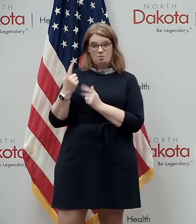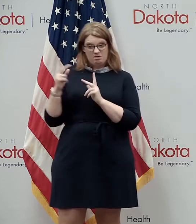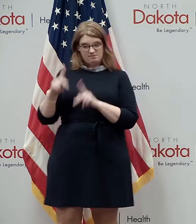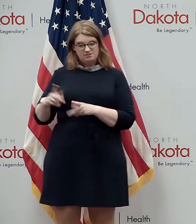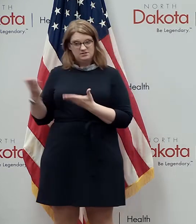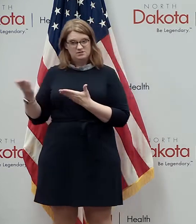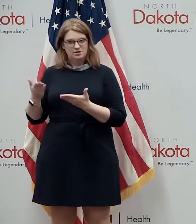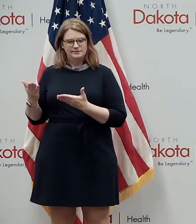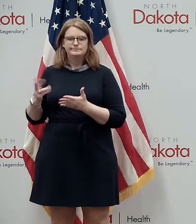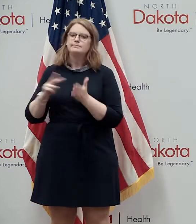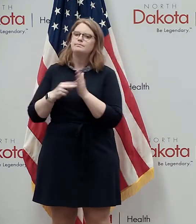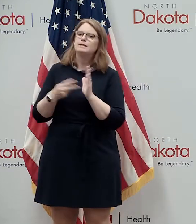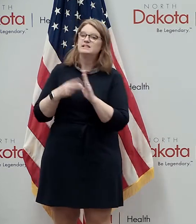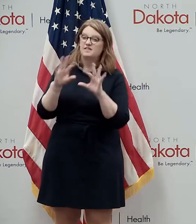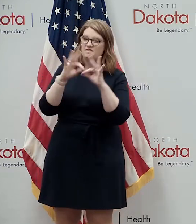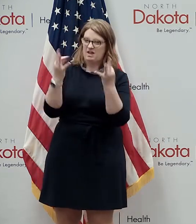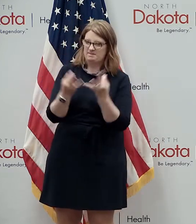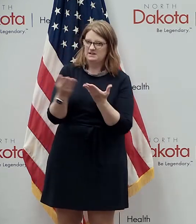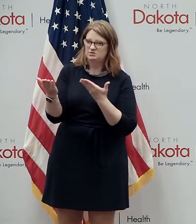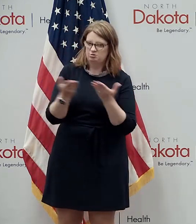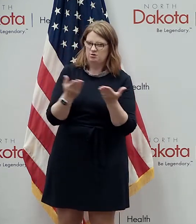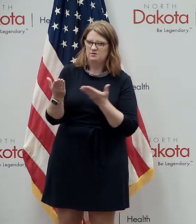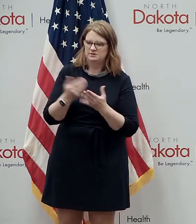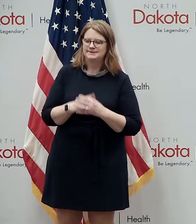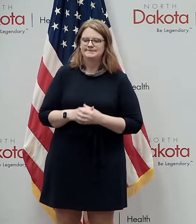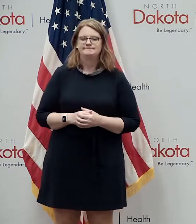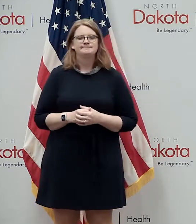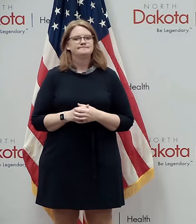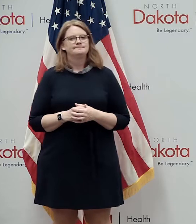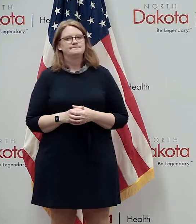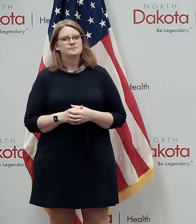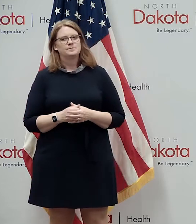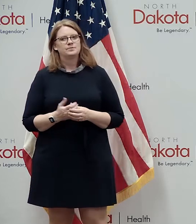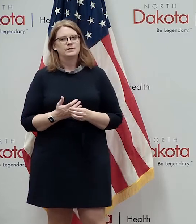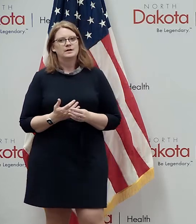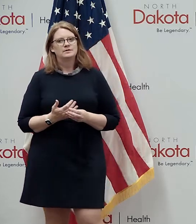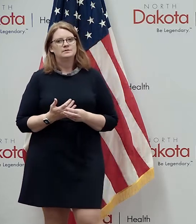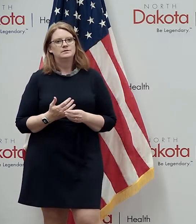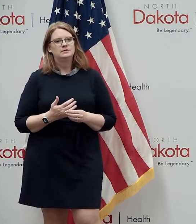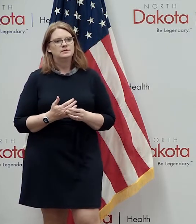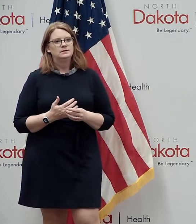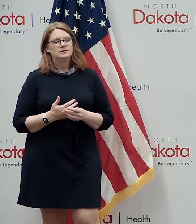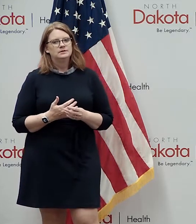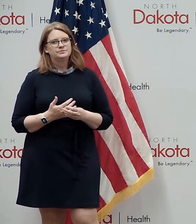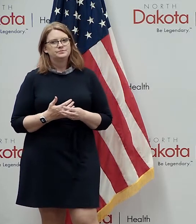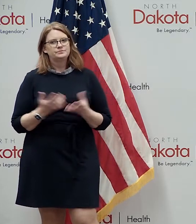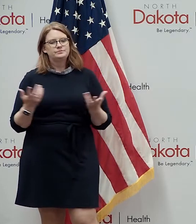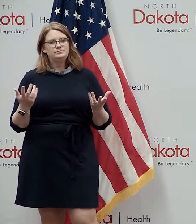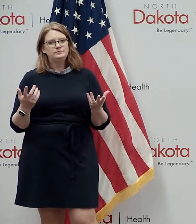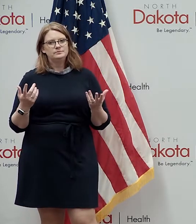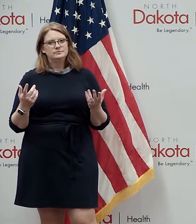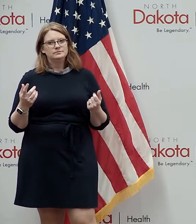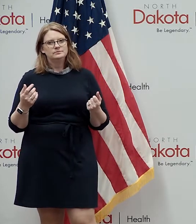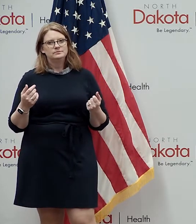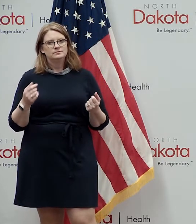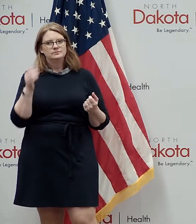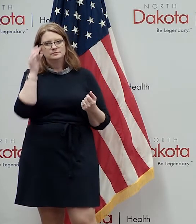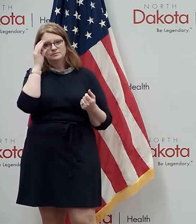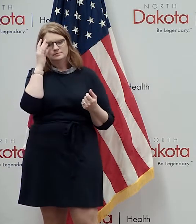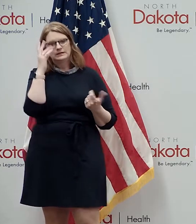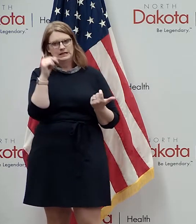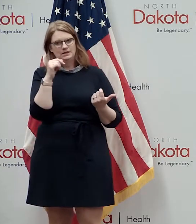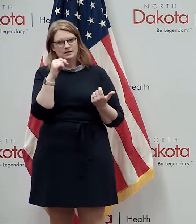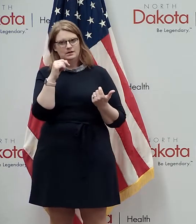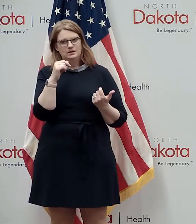the family the whole family is serving of course i want to say again we would not be where we are